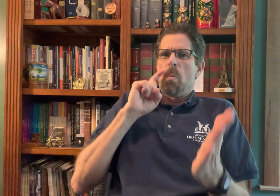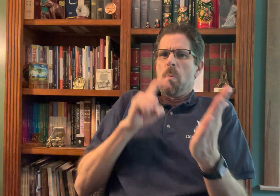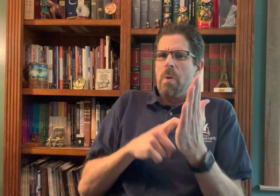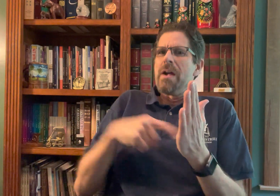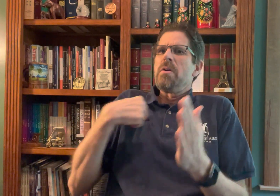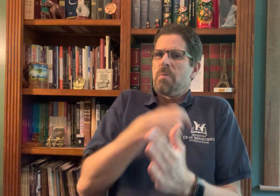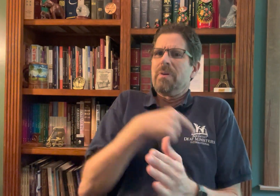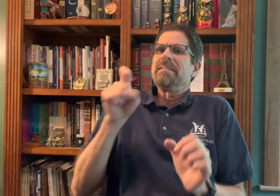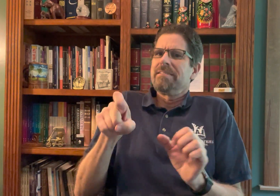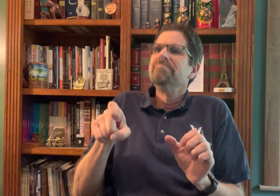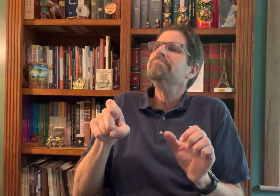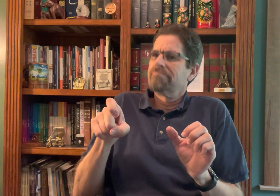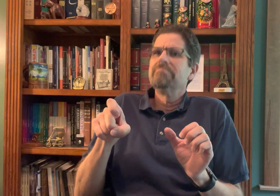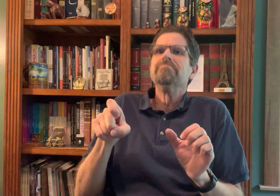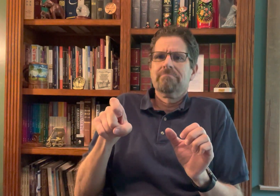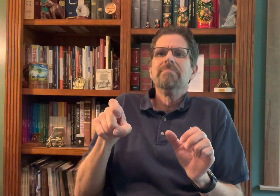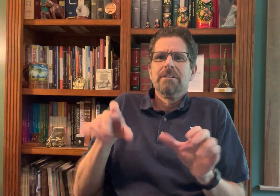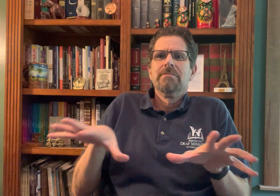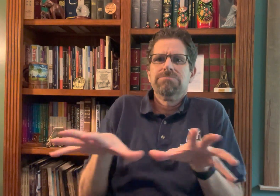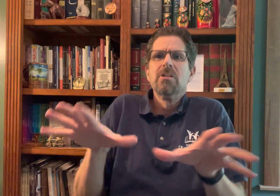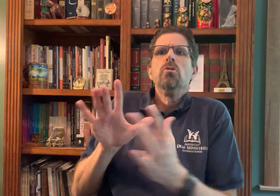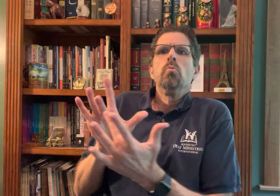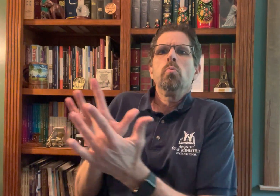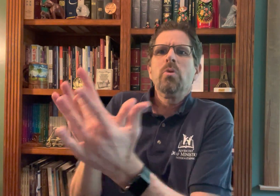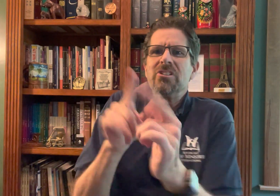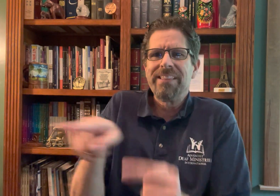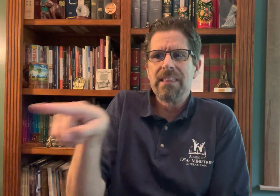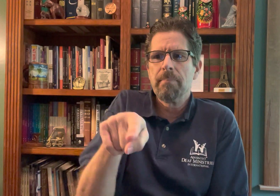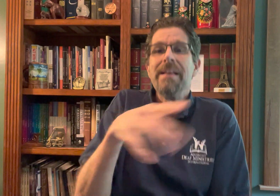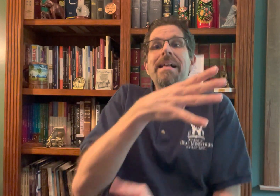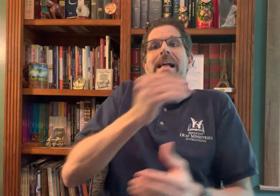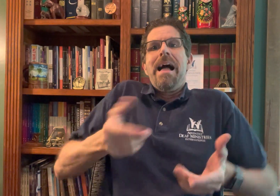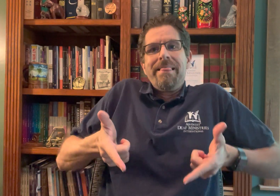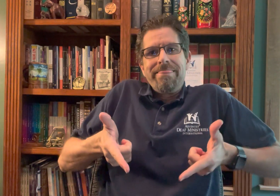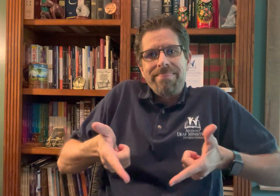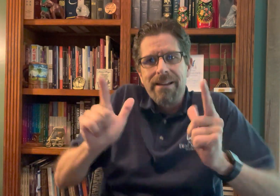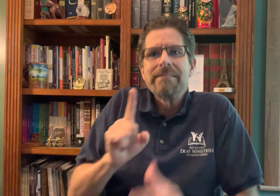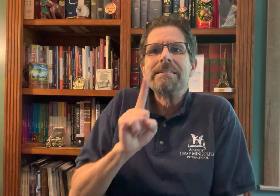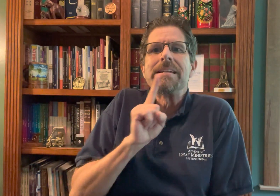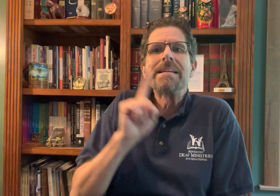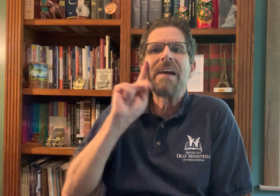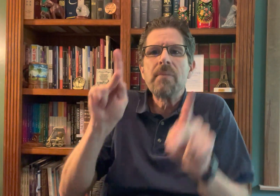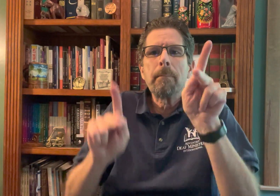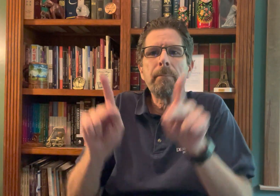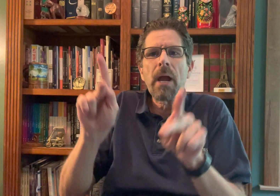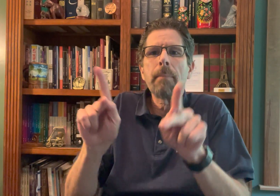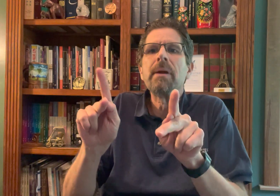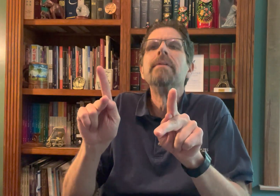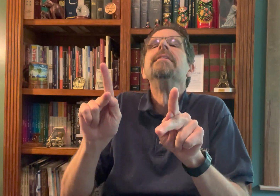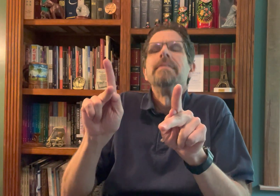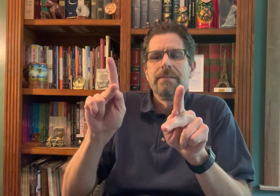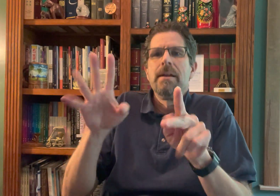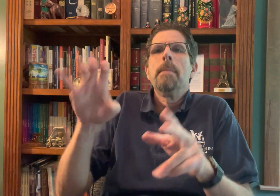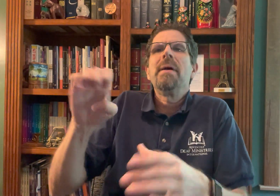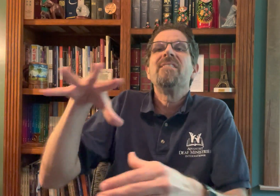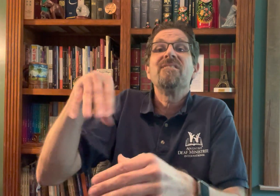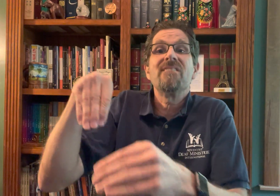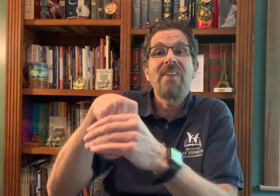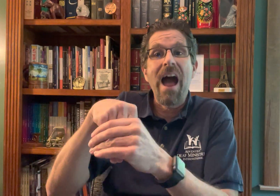It means that we must take action in reaching and reaching the deaf and letting